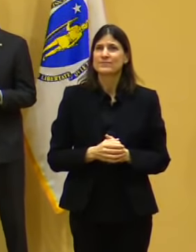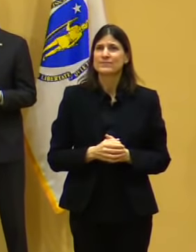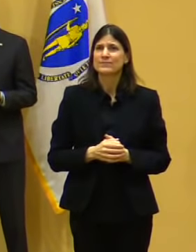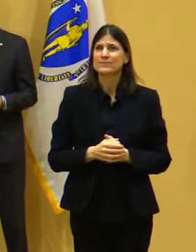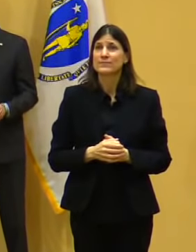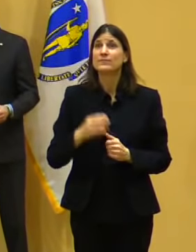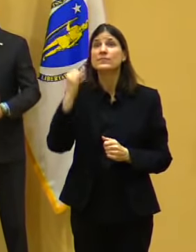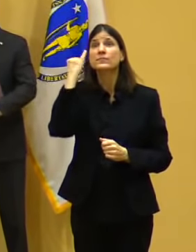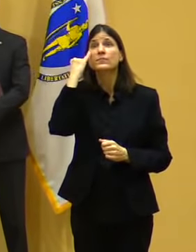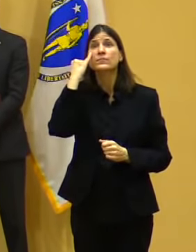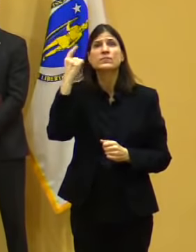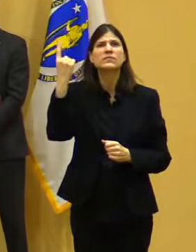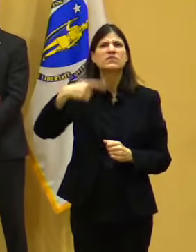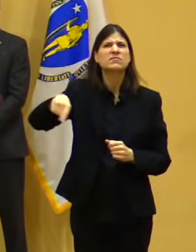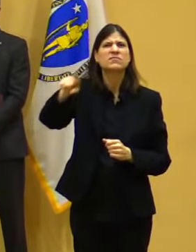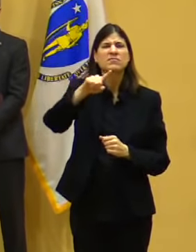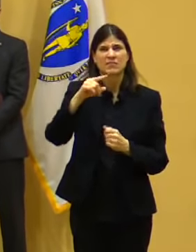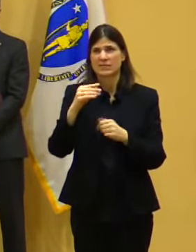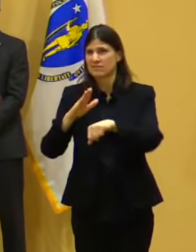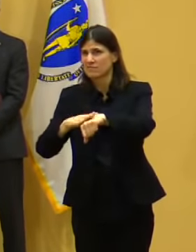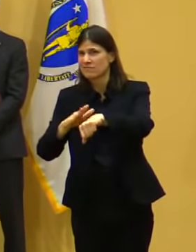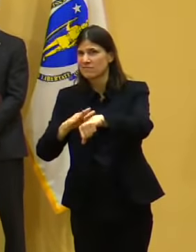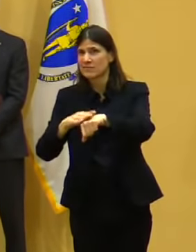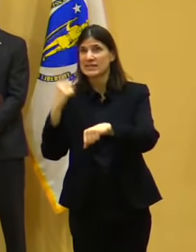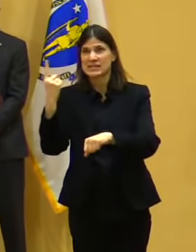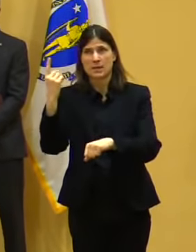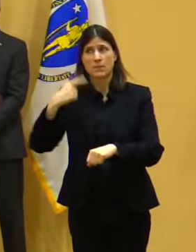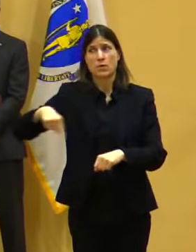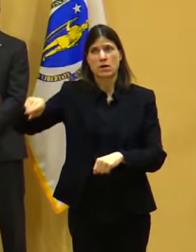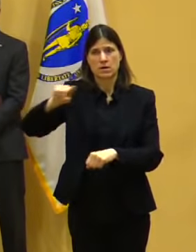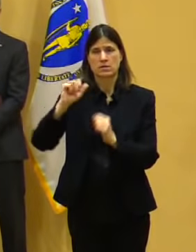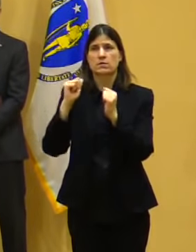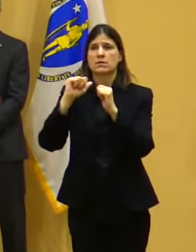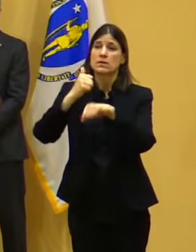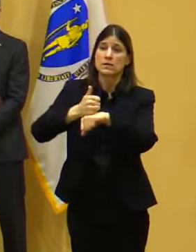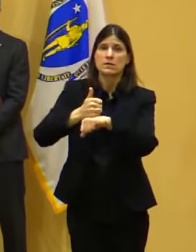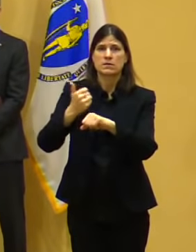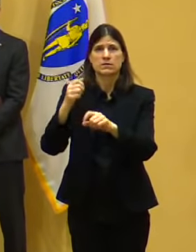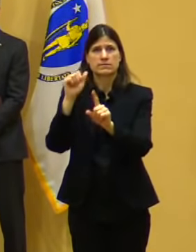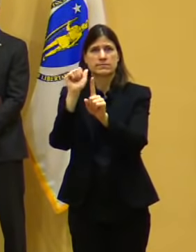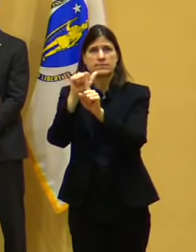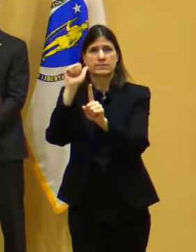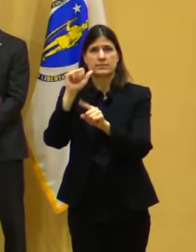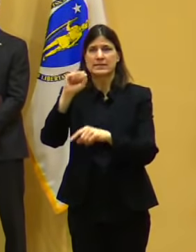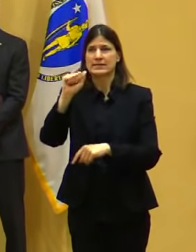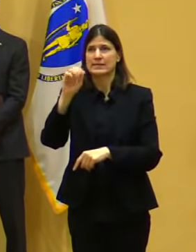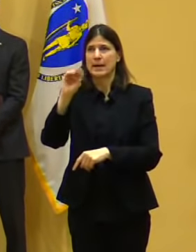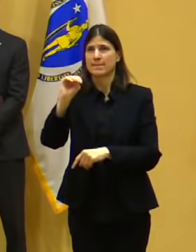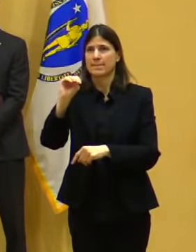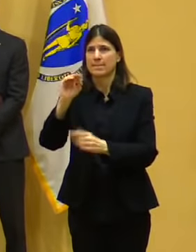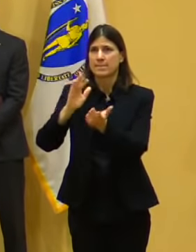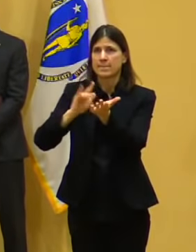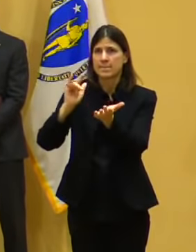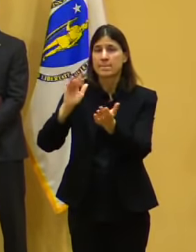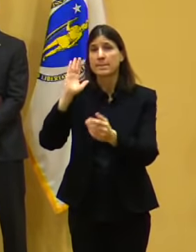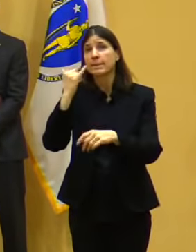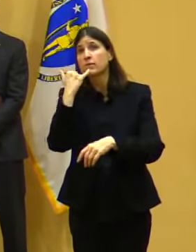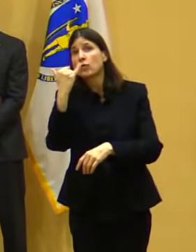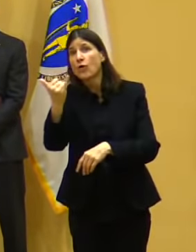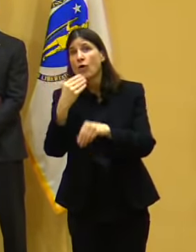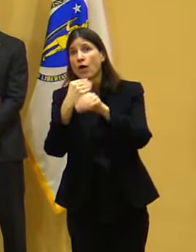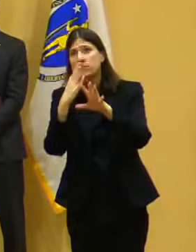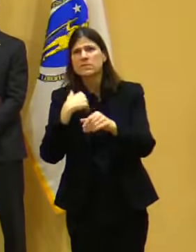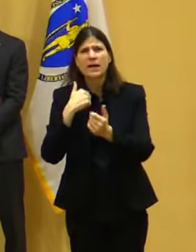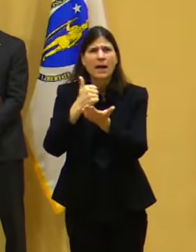eligible for the vaccine, to reach out to your companion, your family member, a caregiver, about accompanying you to the mass vaccination